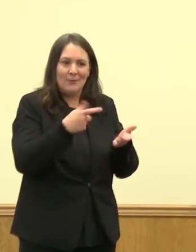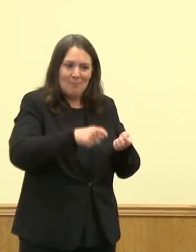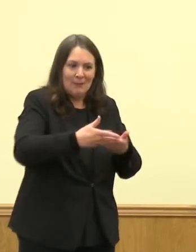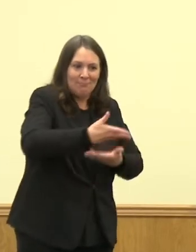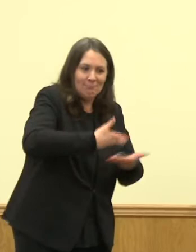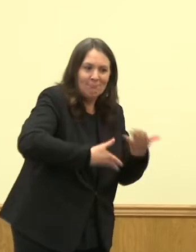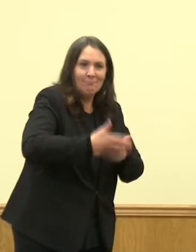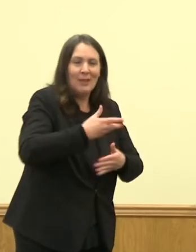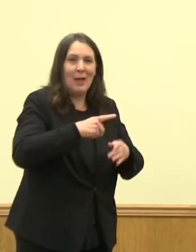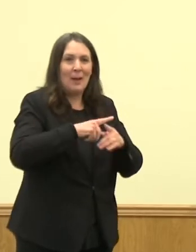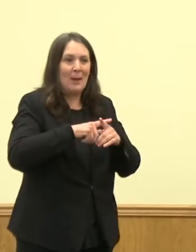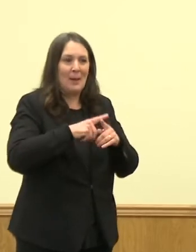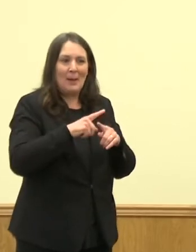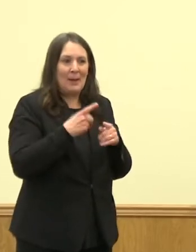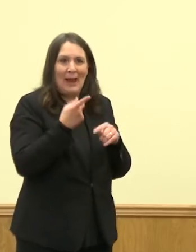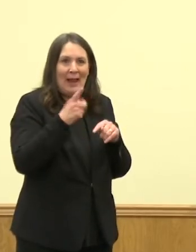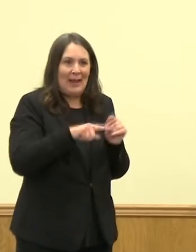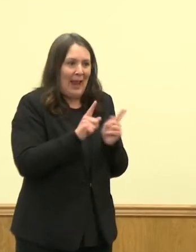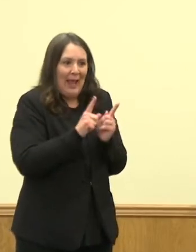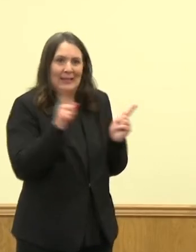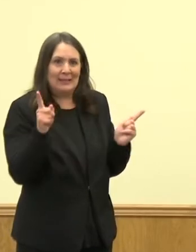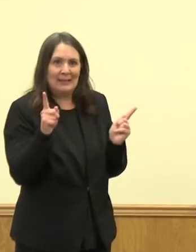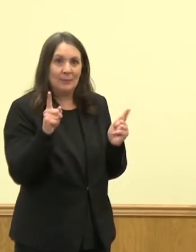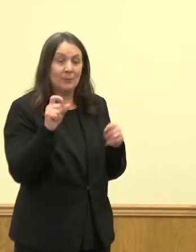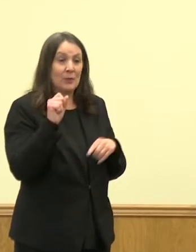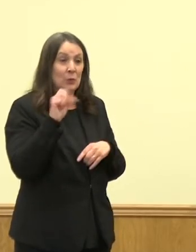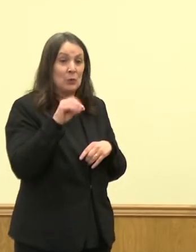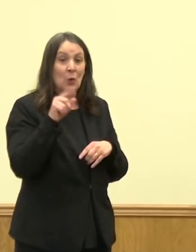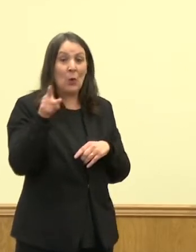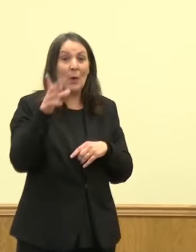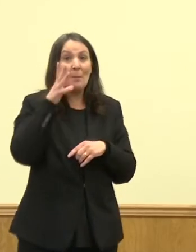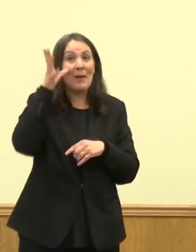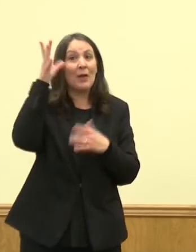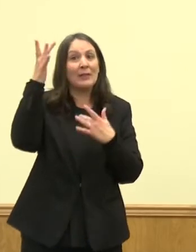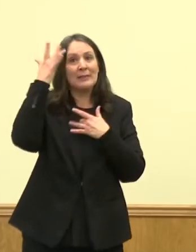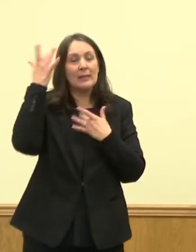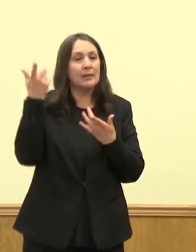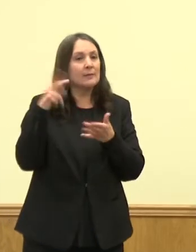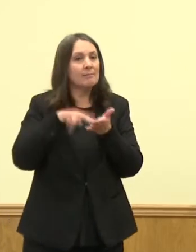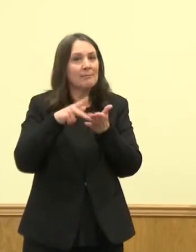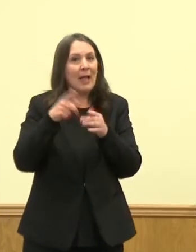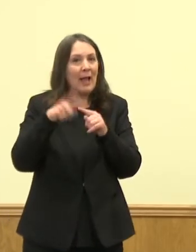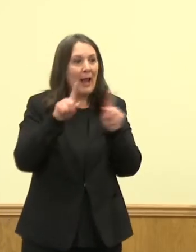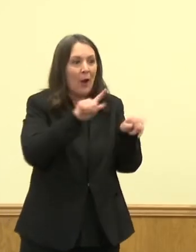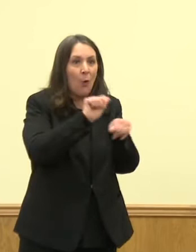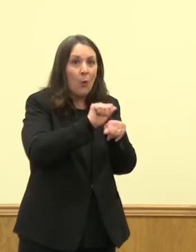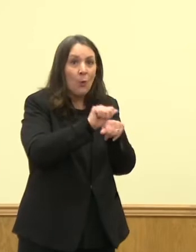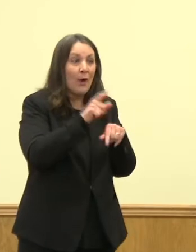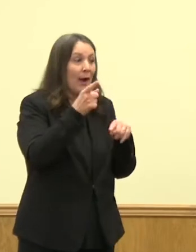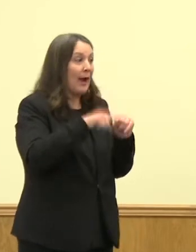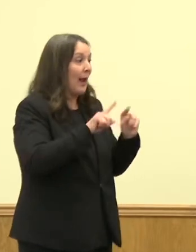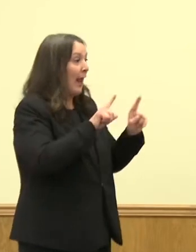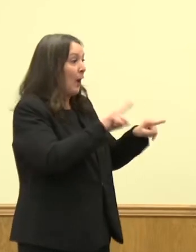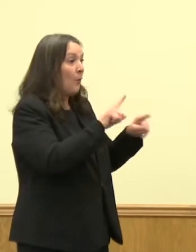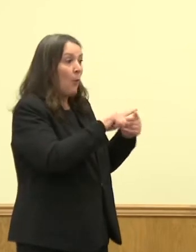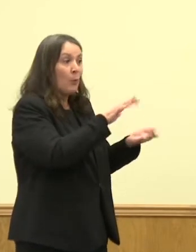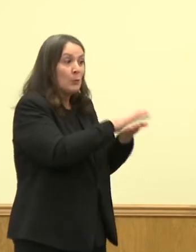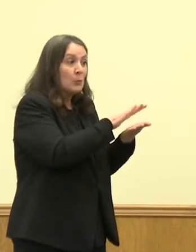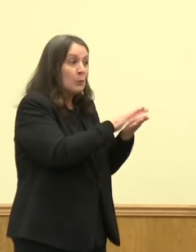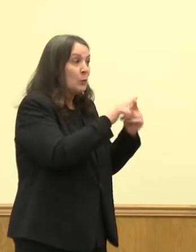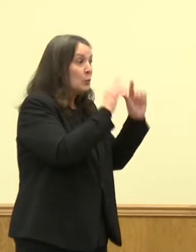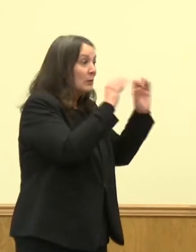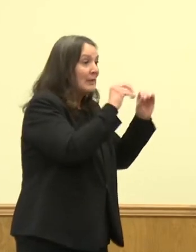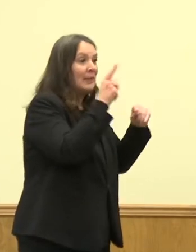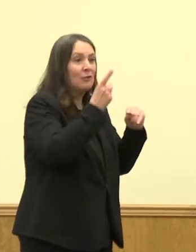those issues within a workplace. So the staffing shortages that you see at school districts as well as in our healthcare, and we'll have Bob Anderson speak more to that, you know, they're